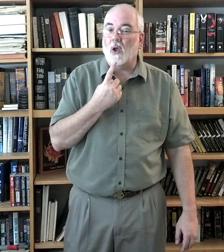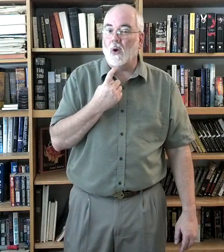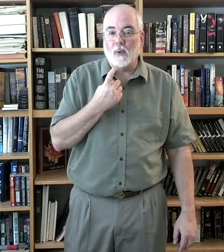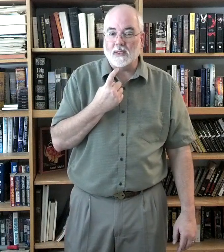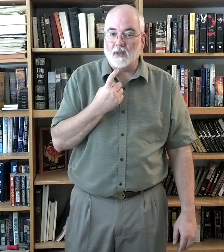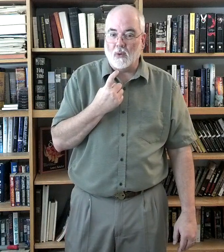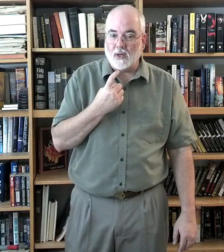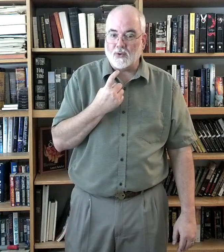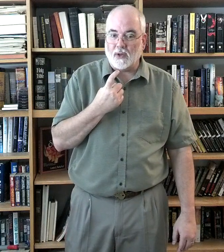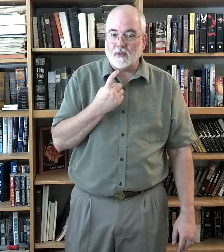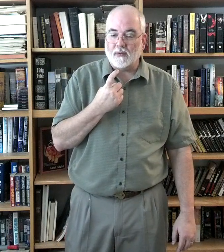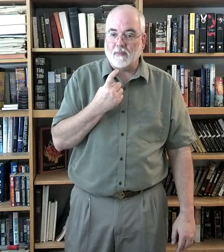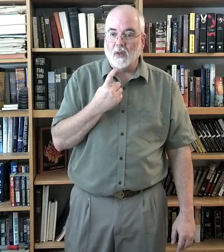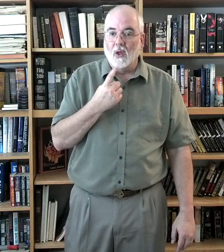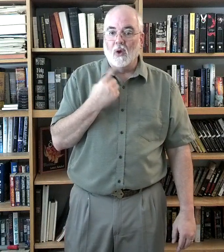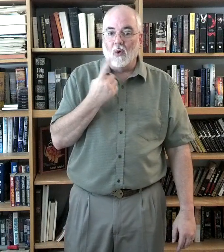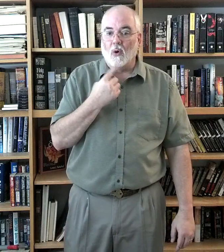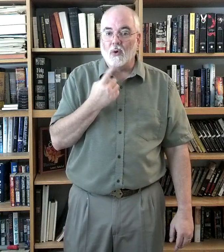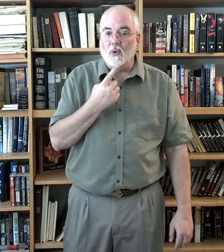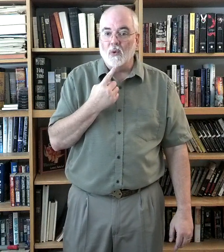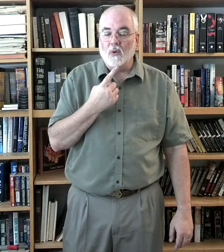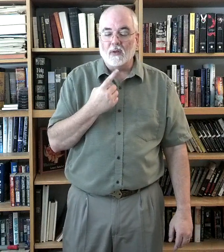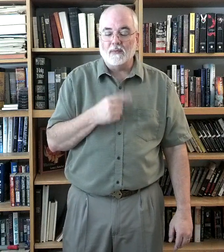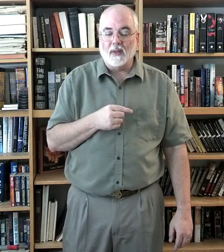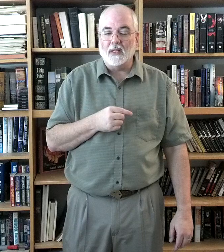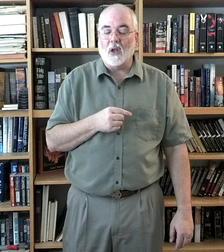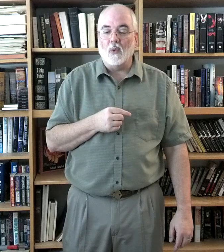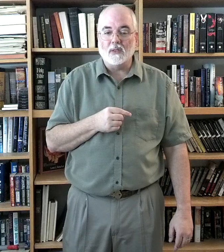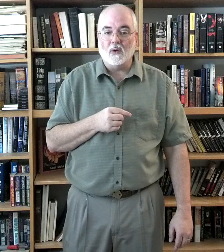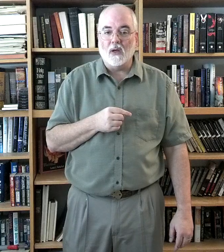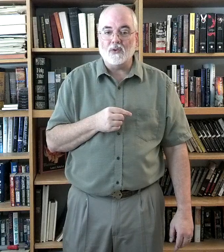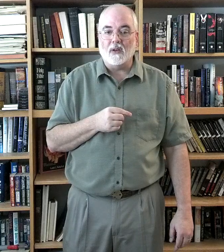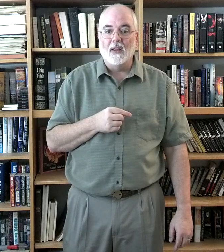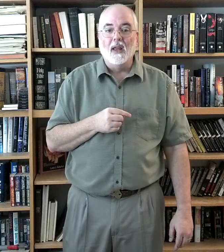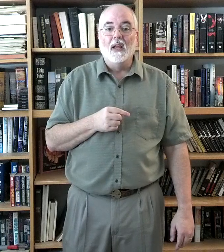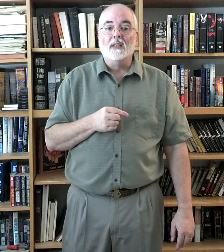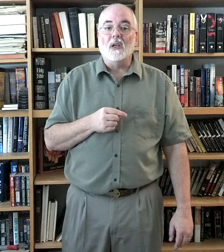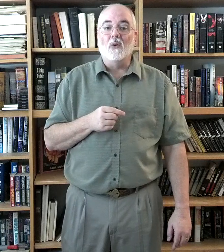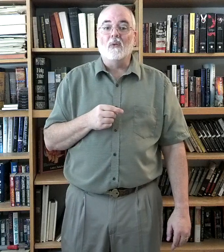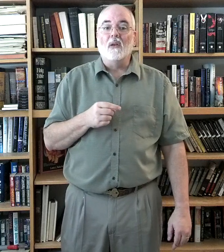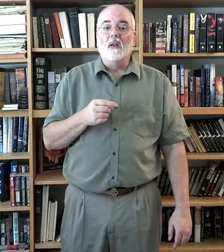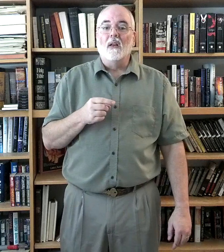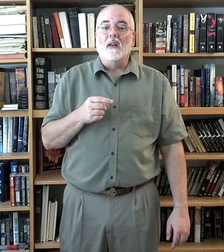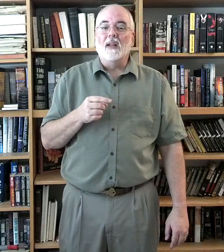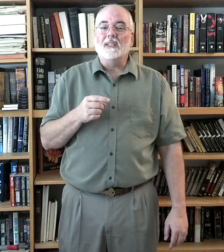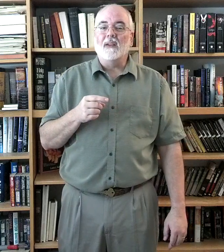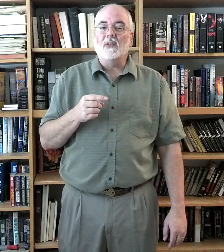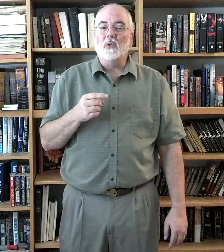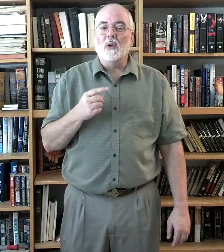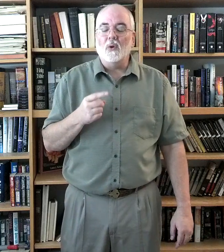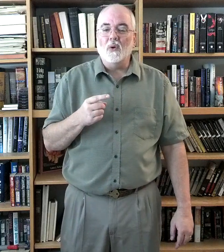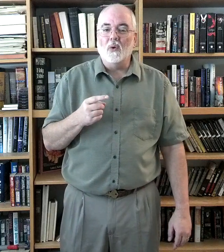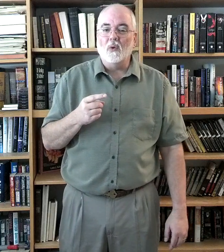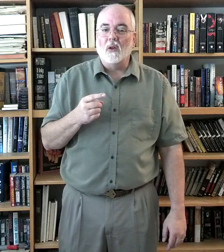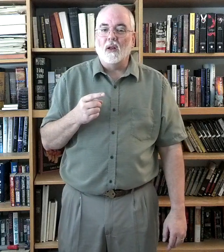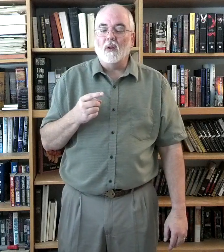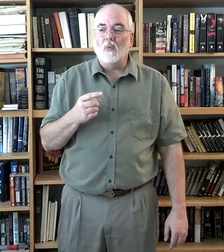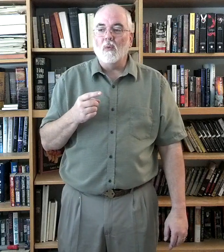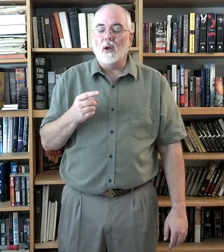always the question. Or who, it's always the question. So, instead of saying who, we want to